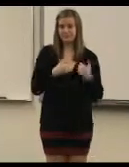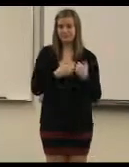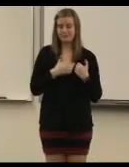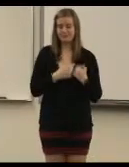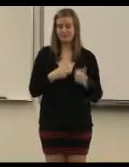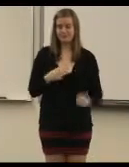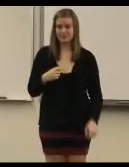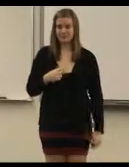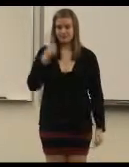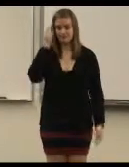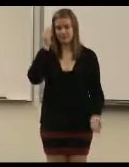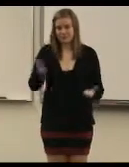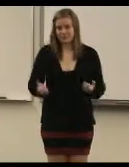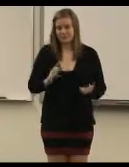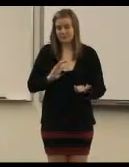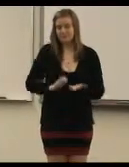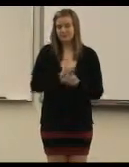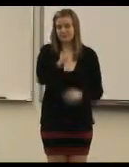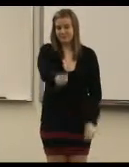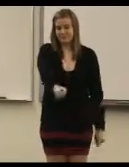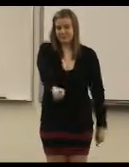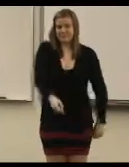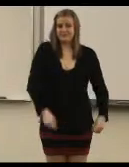cares baby, I think I want to marry you.